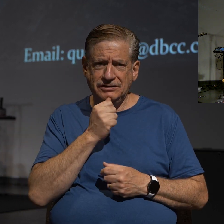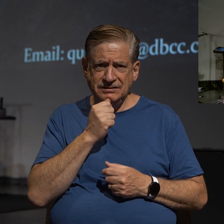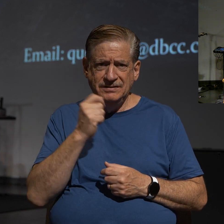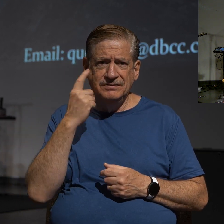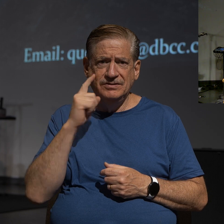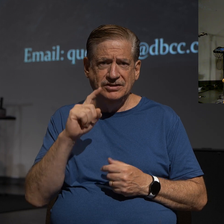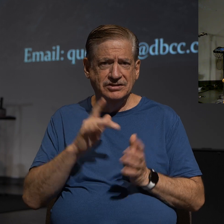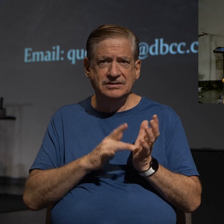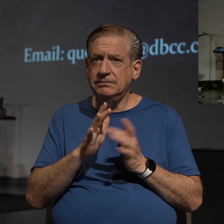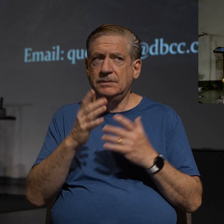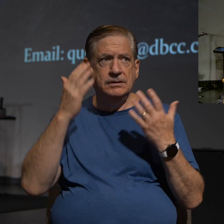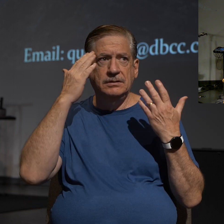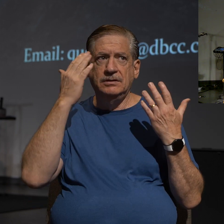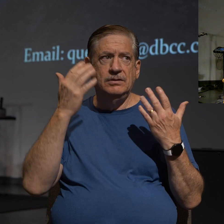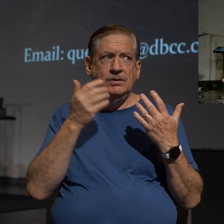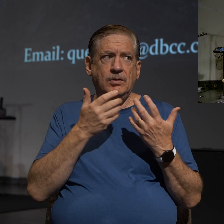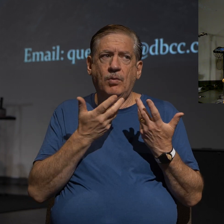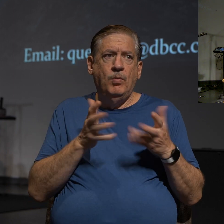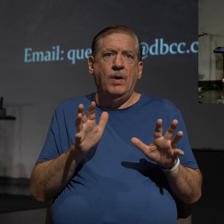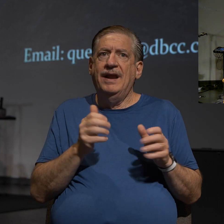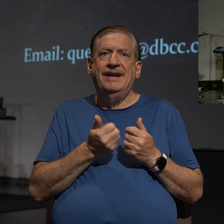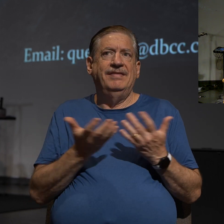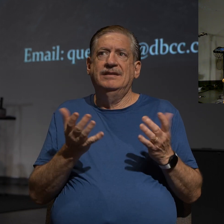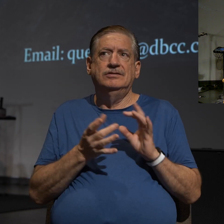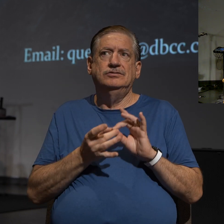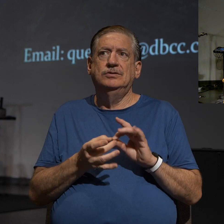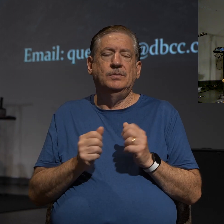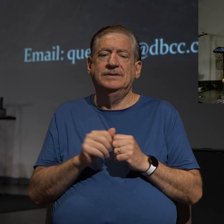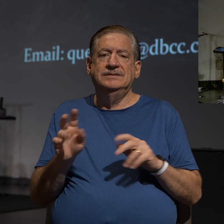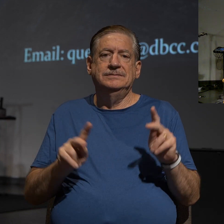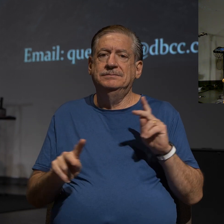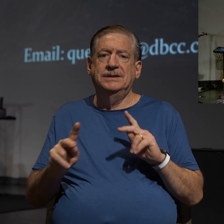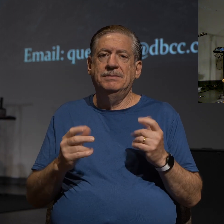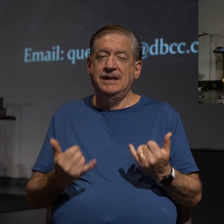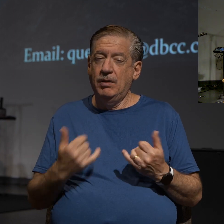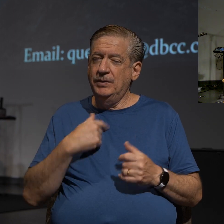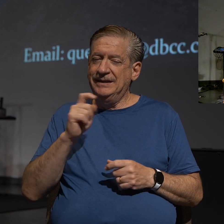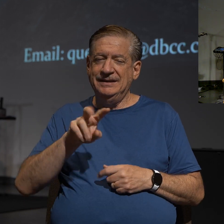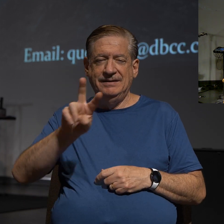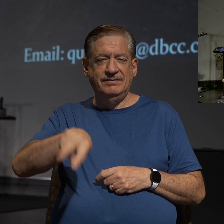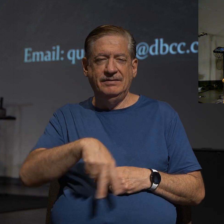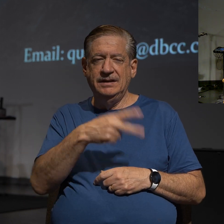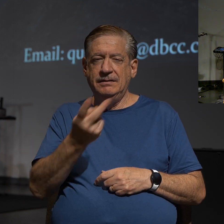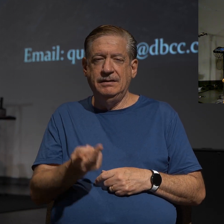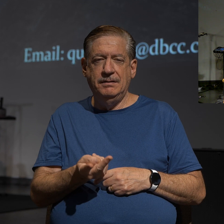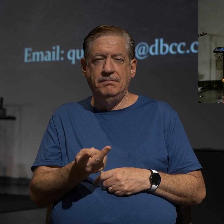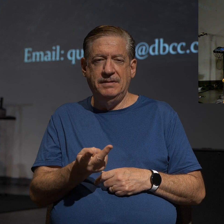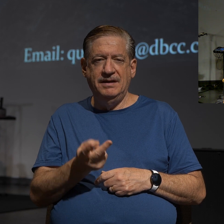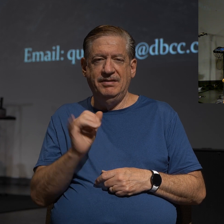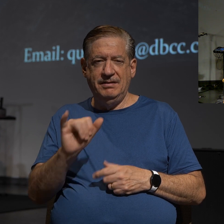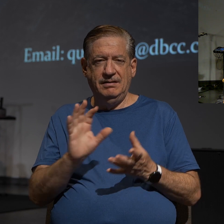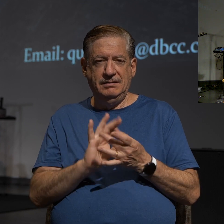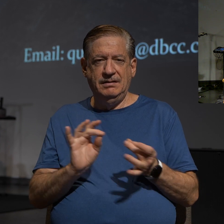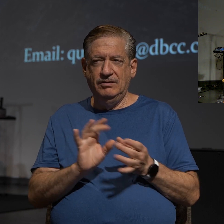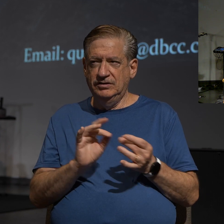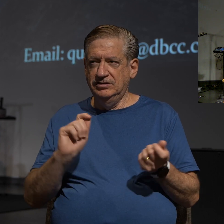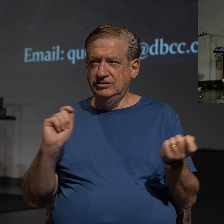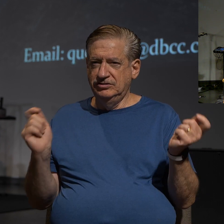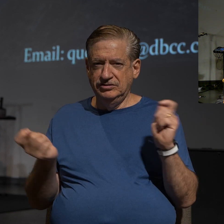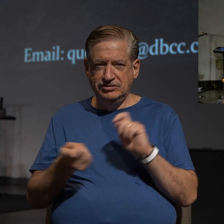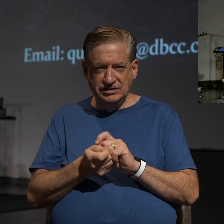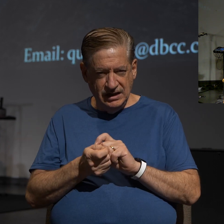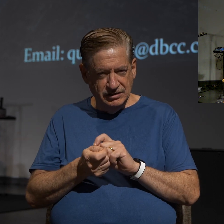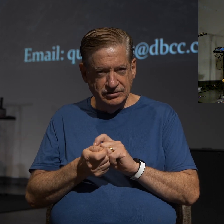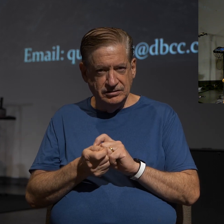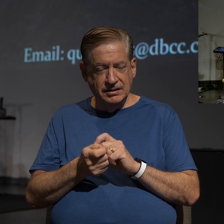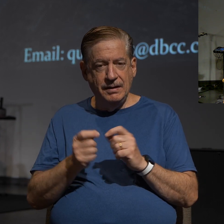But they don't want anything to do with His people right now. And we need to flip the narrative and change and